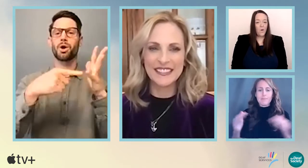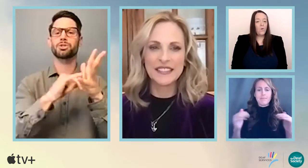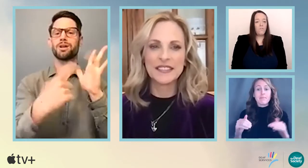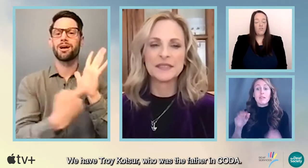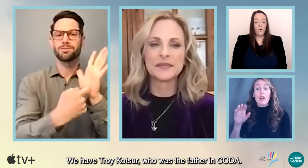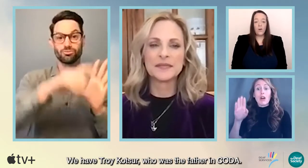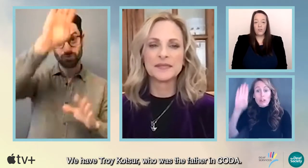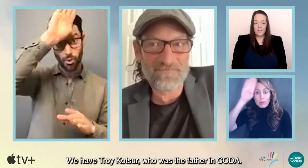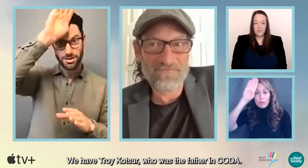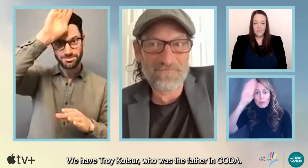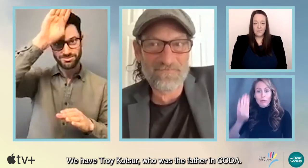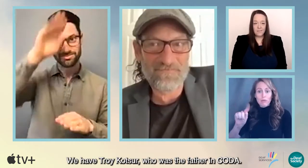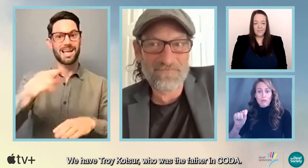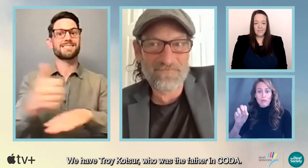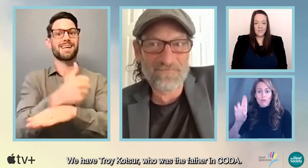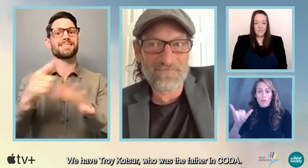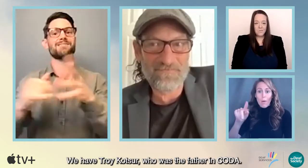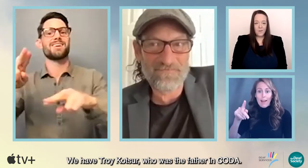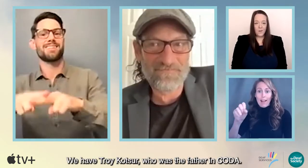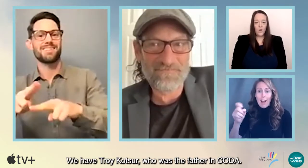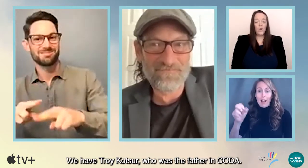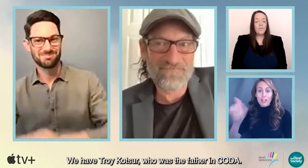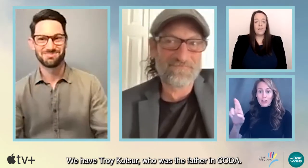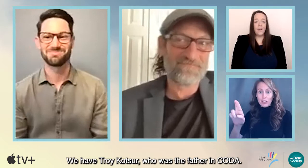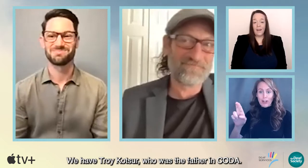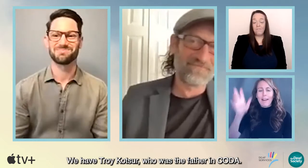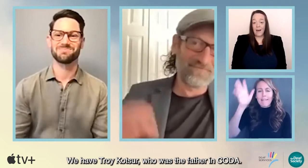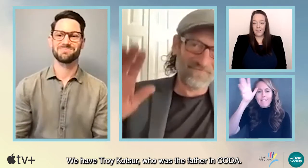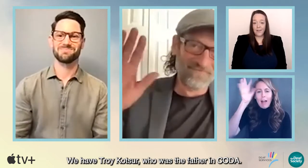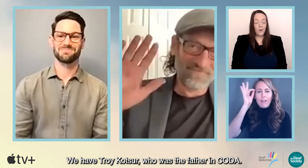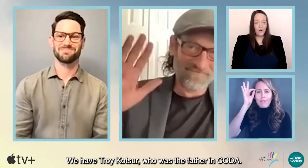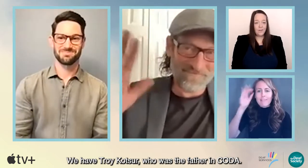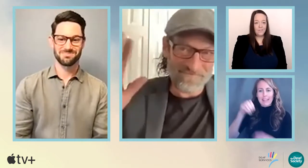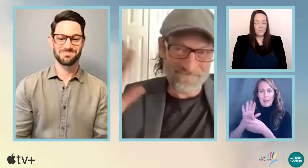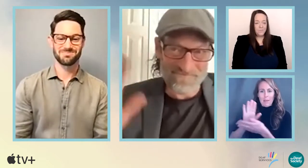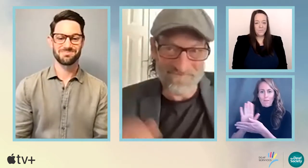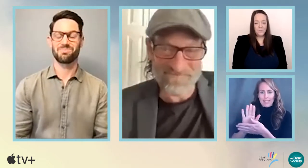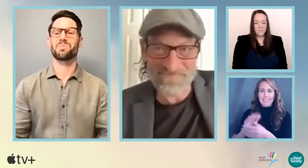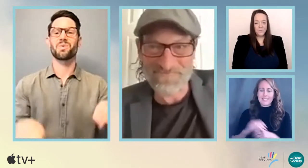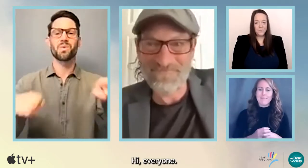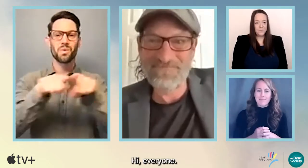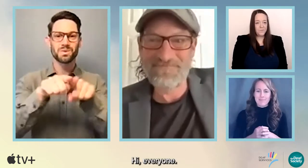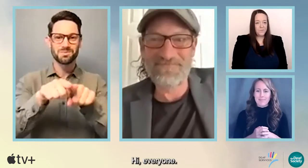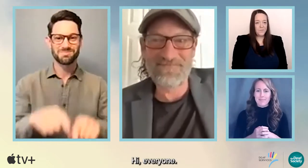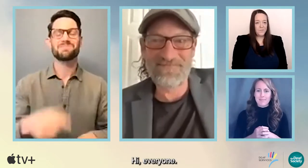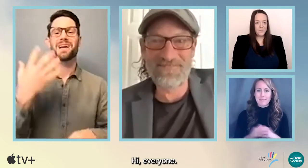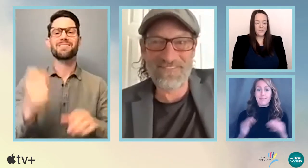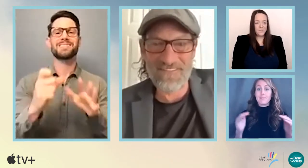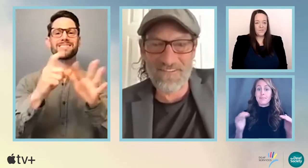We have Troy Kotzer, who was the father in Coda. Hi, everyone.